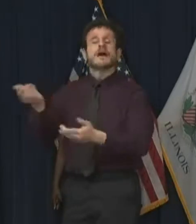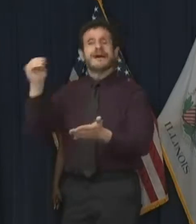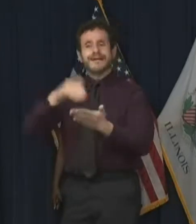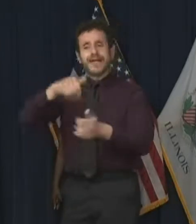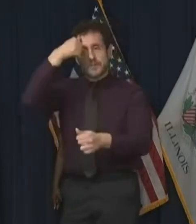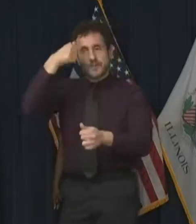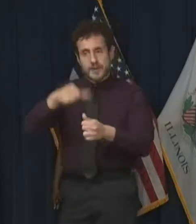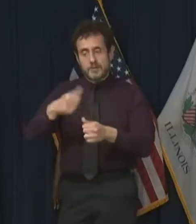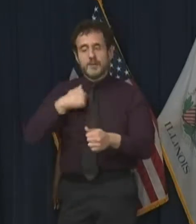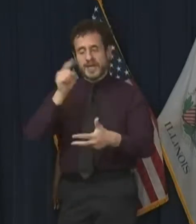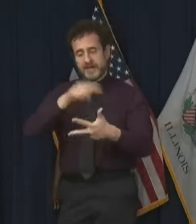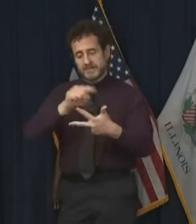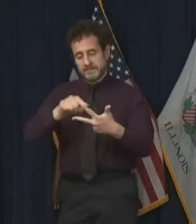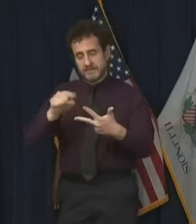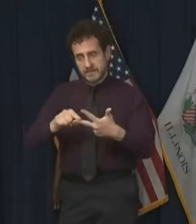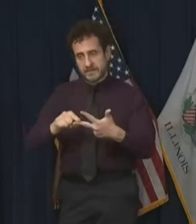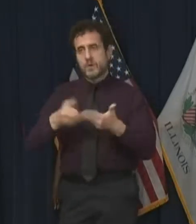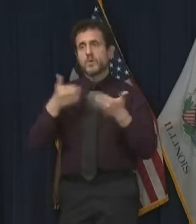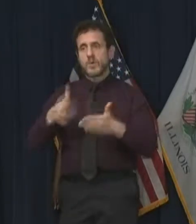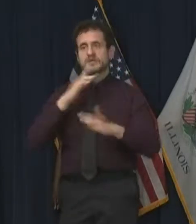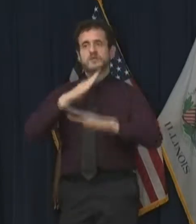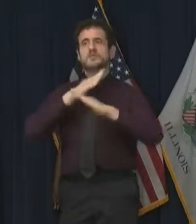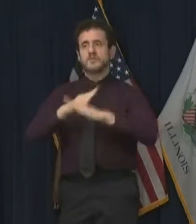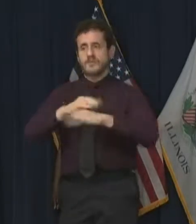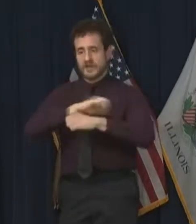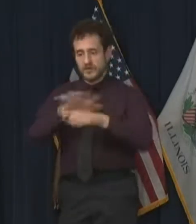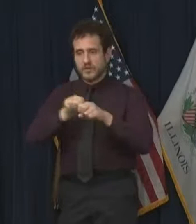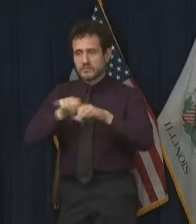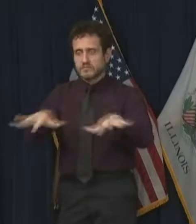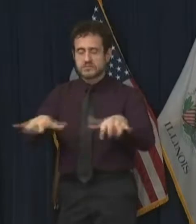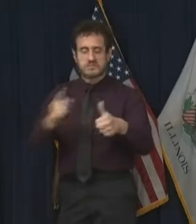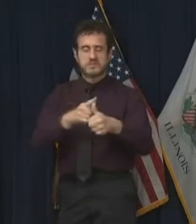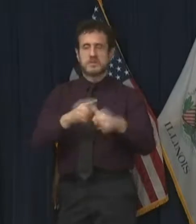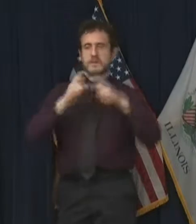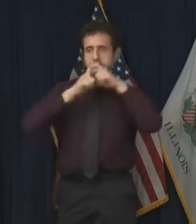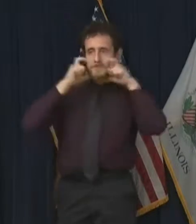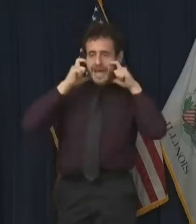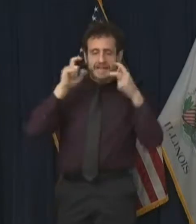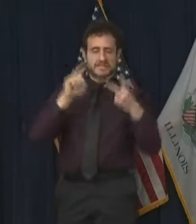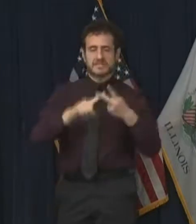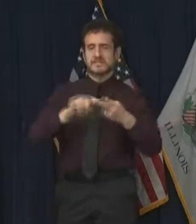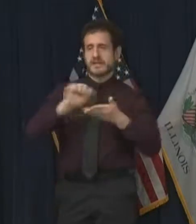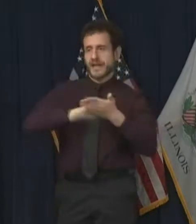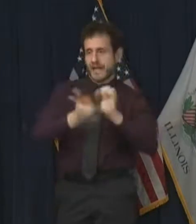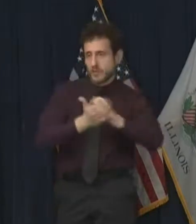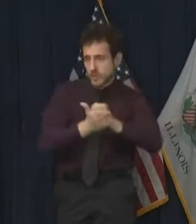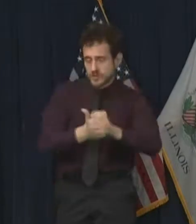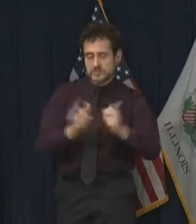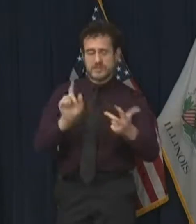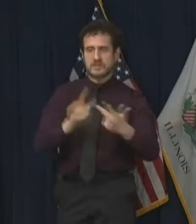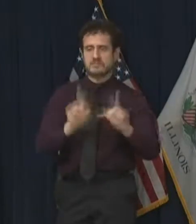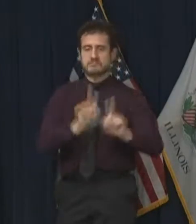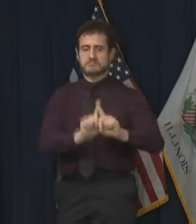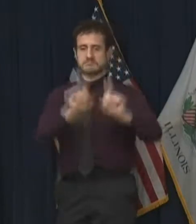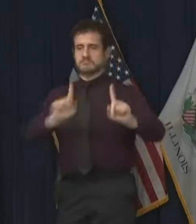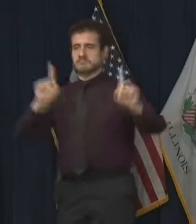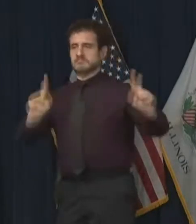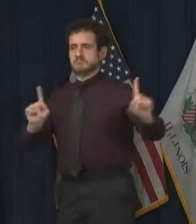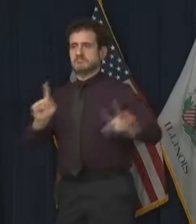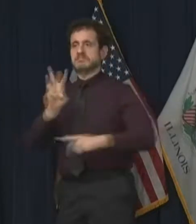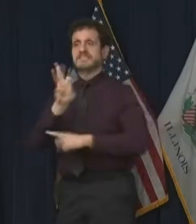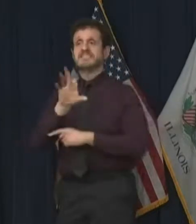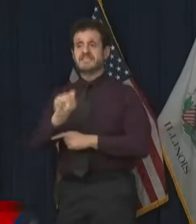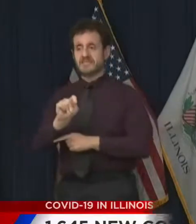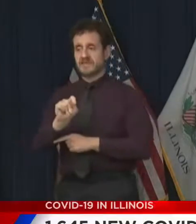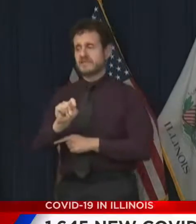against this enemy. That includes masking, hand washing, and distancing six feet. Businesses are hurting financially.